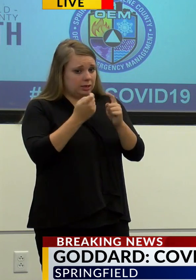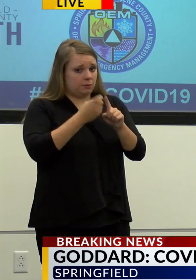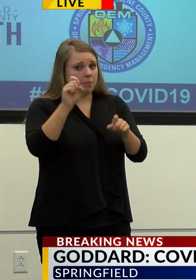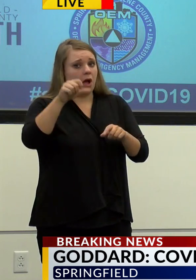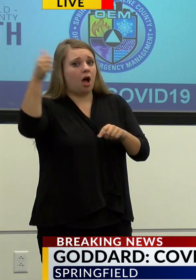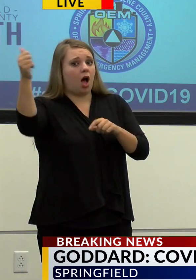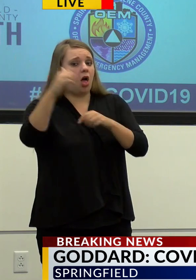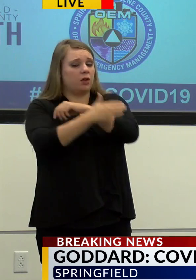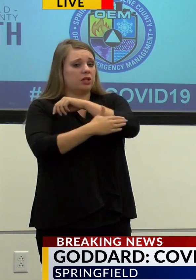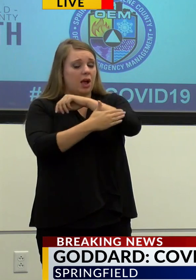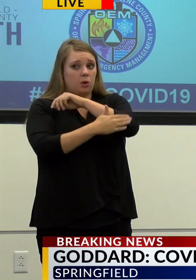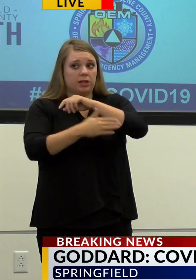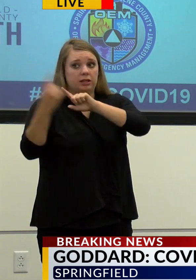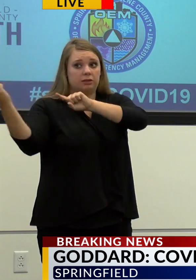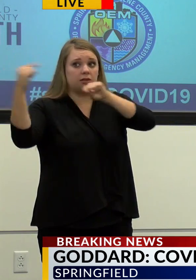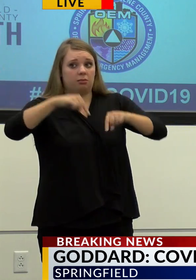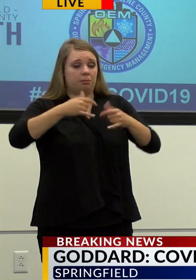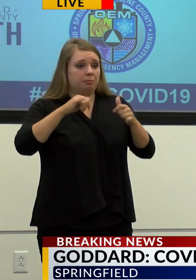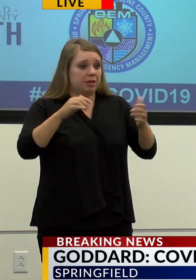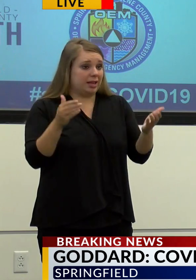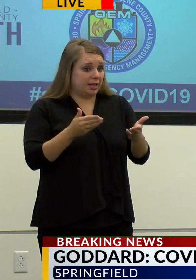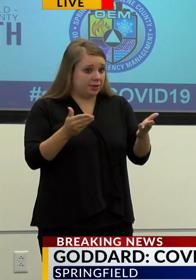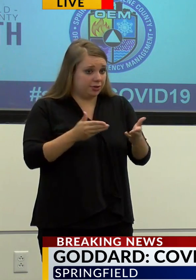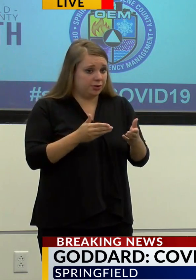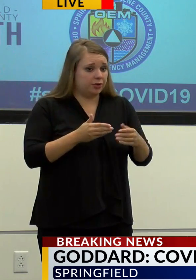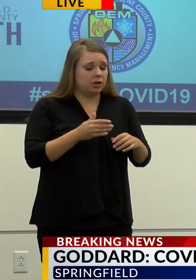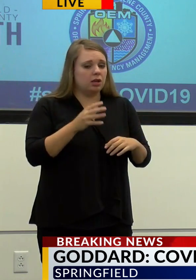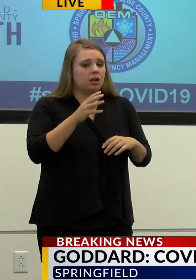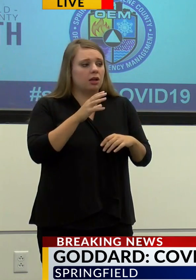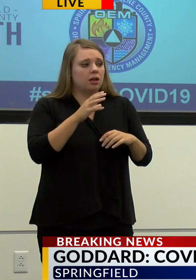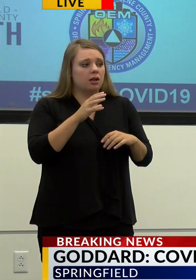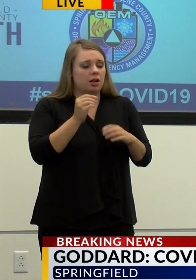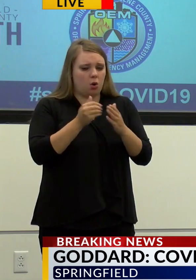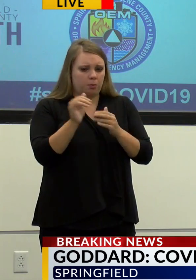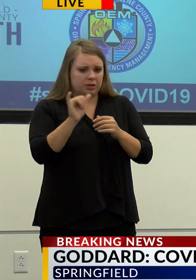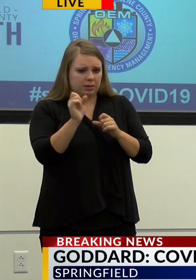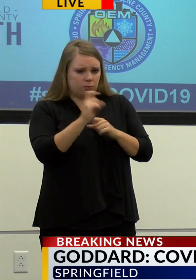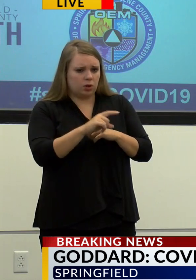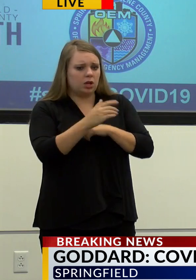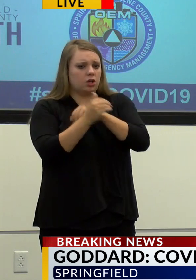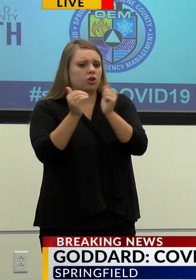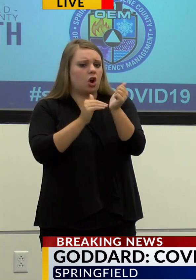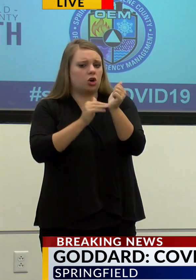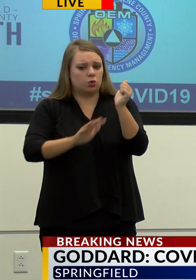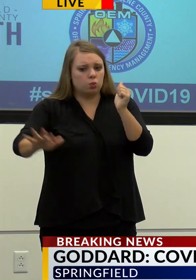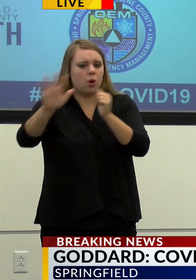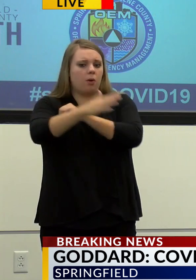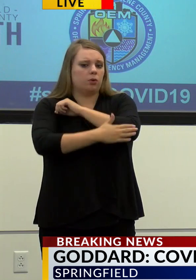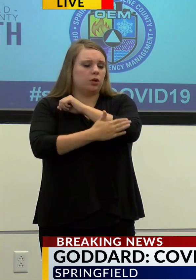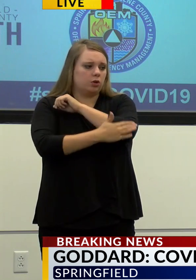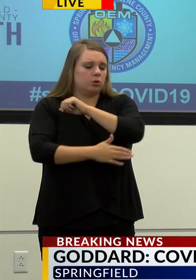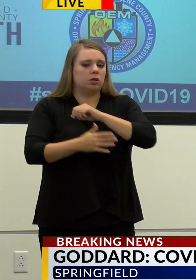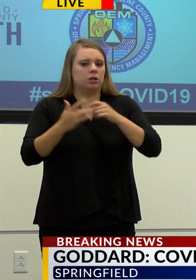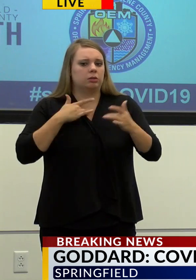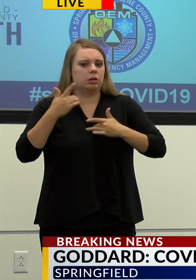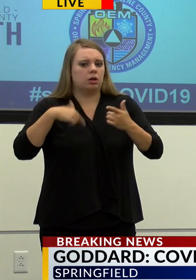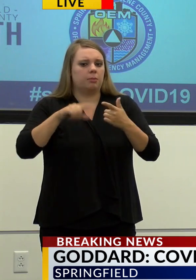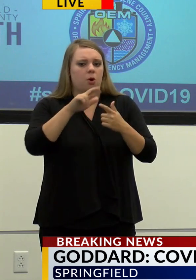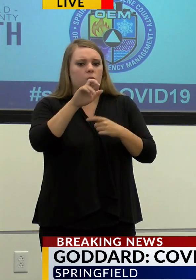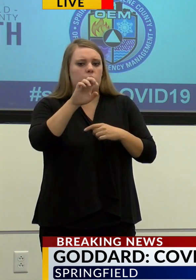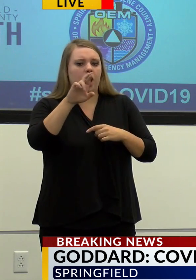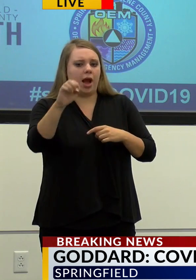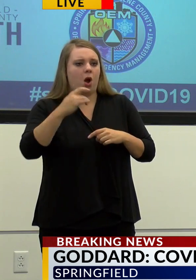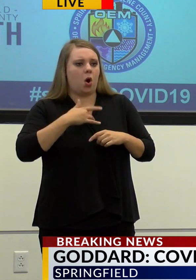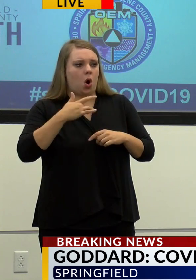Green County to play here? And a related question. Doctors across the country have started to be concerned about the rare heart condition